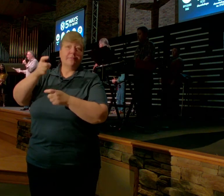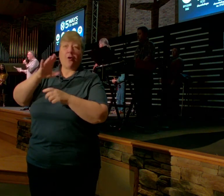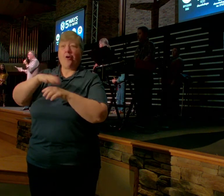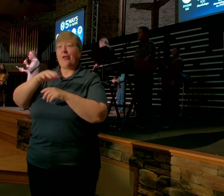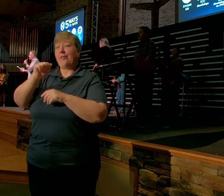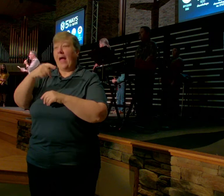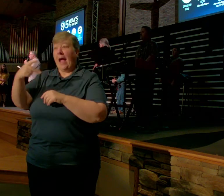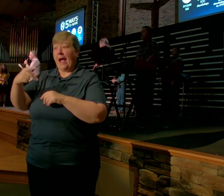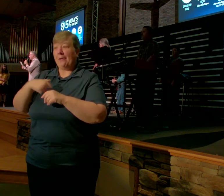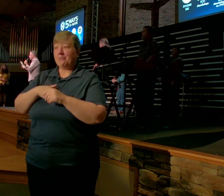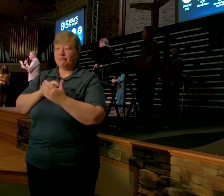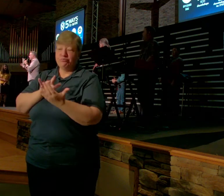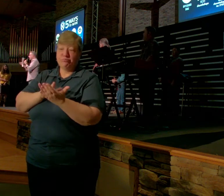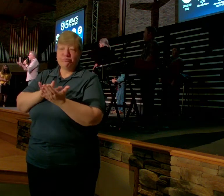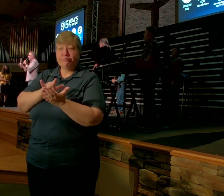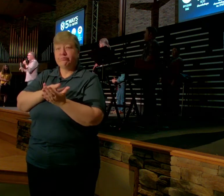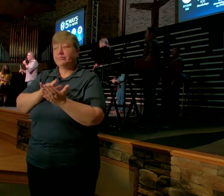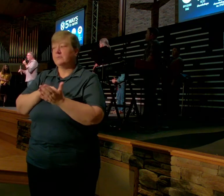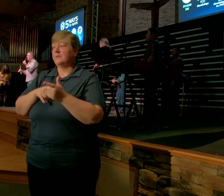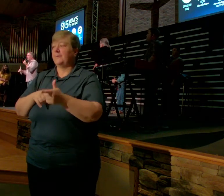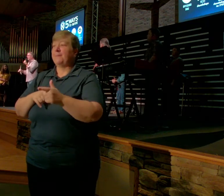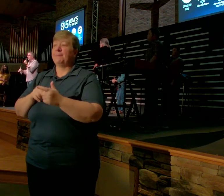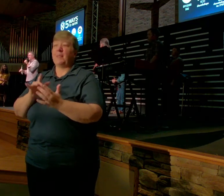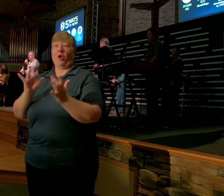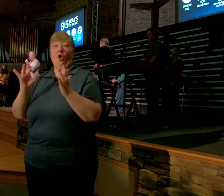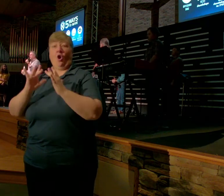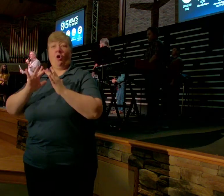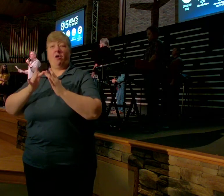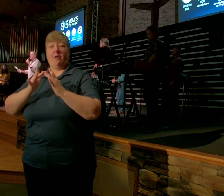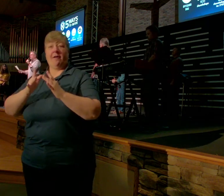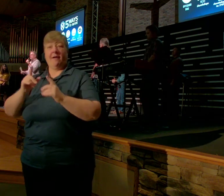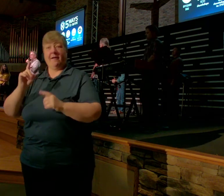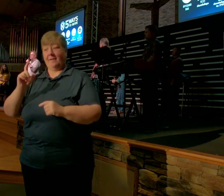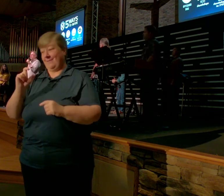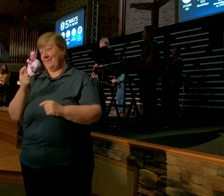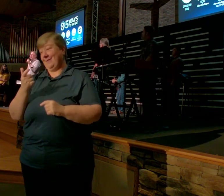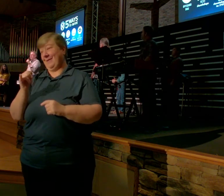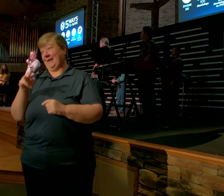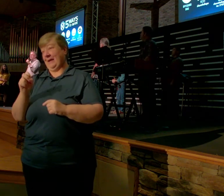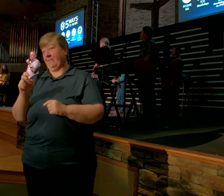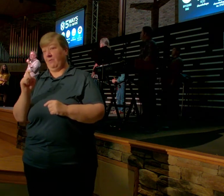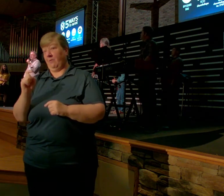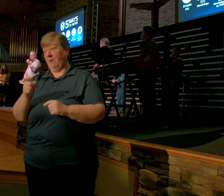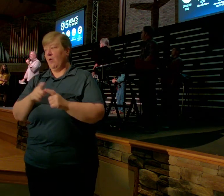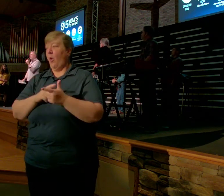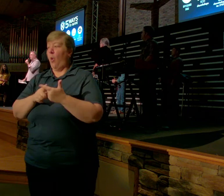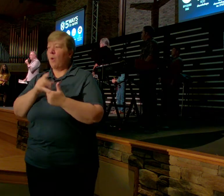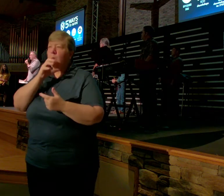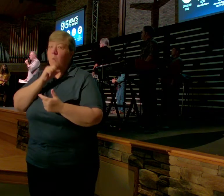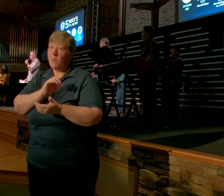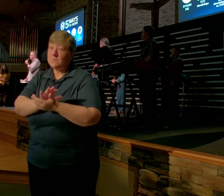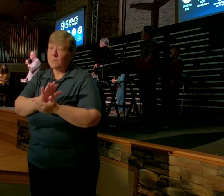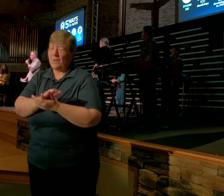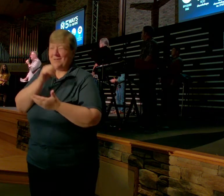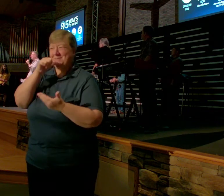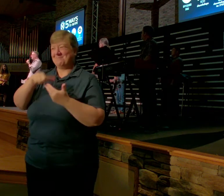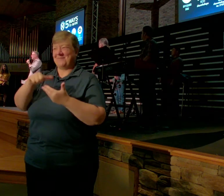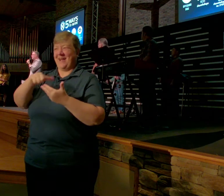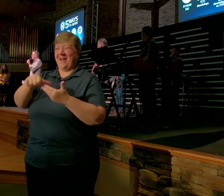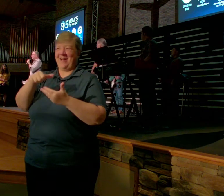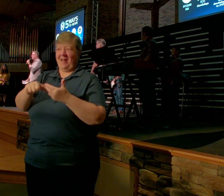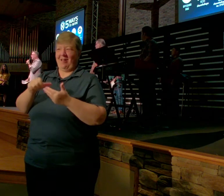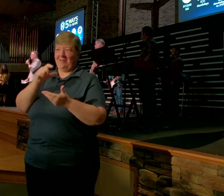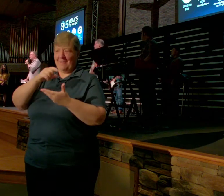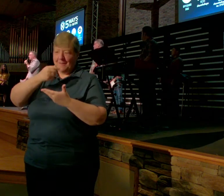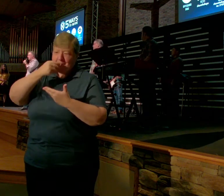that I mentioned. There's the online give button. And then you can do the old school thing and send it in through the mail at 1301 Vintage